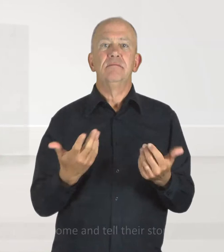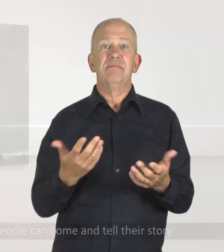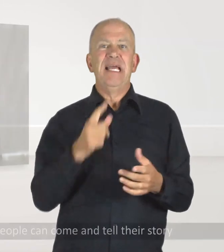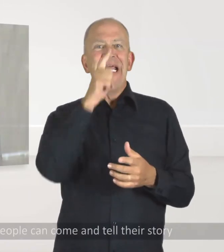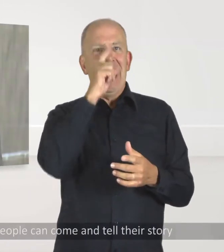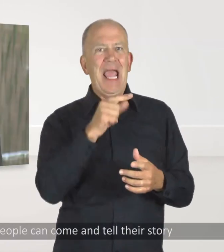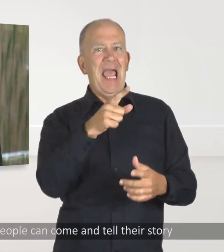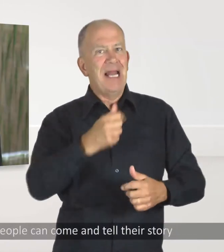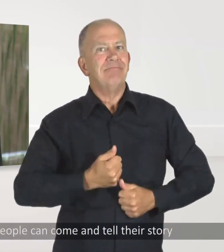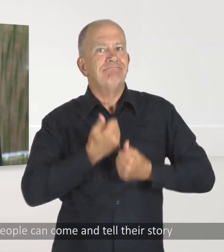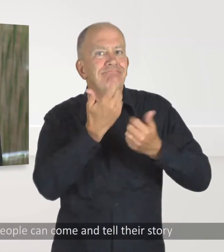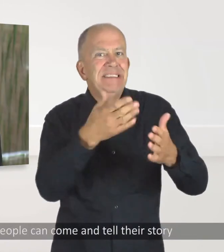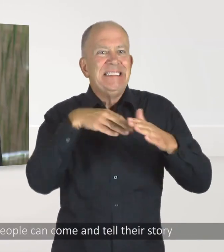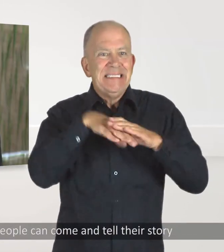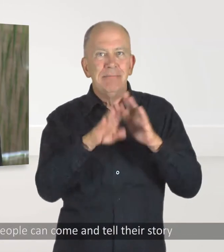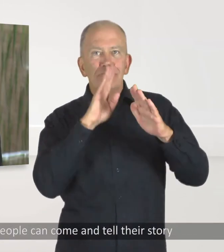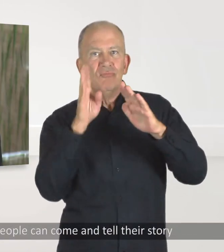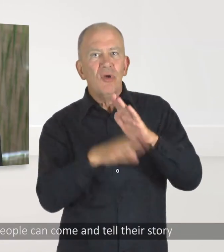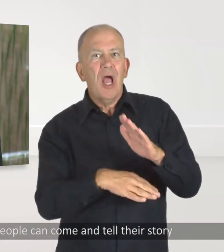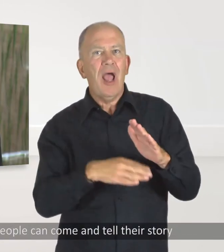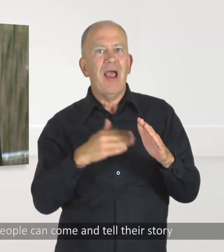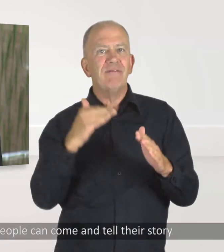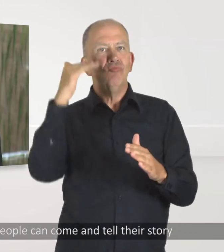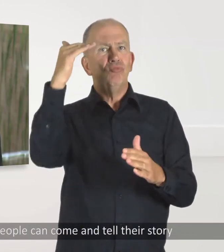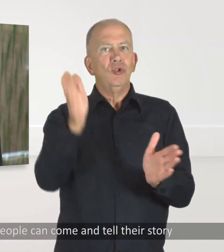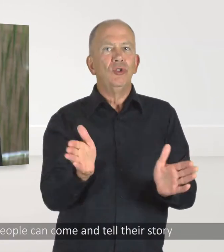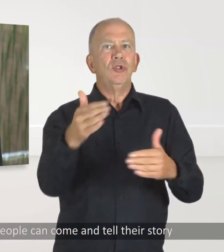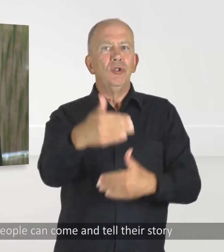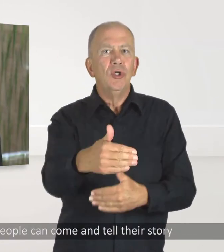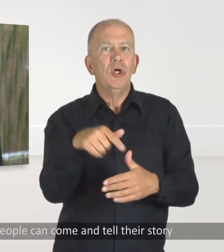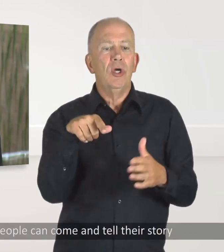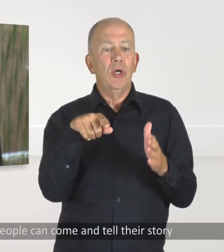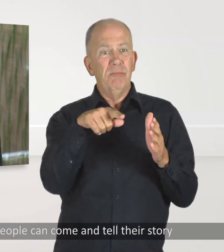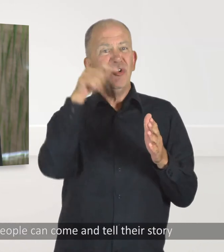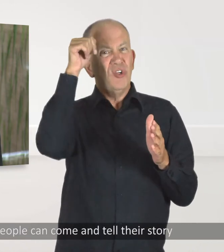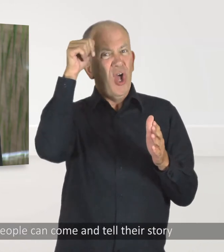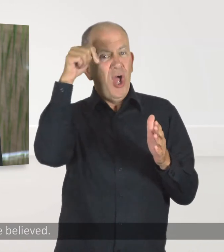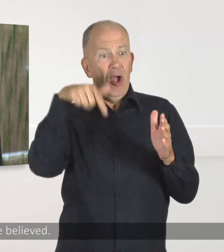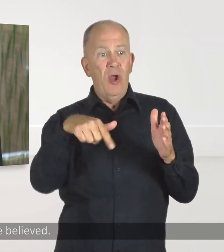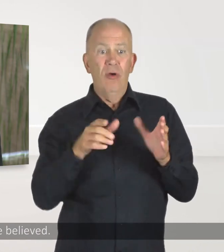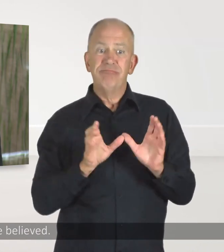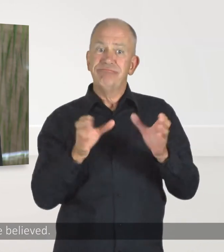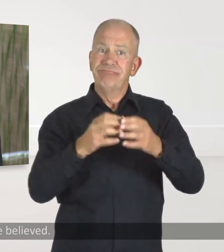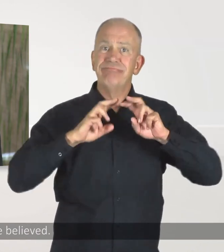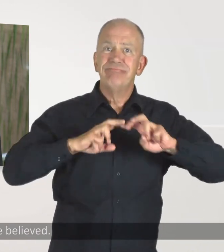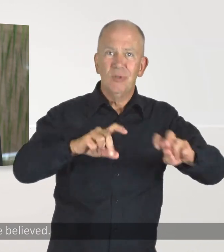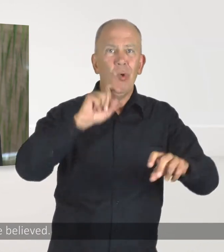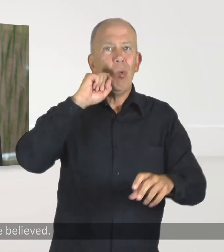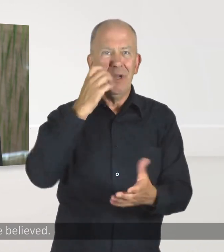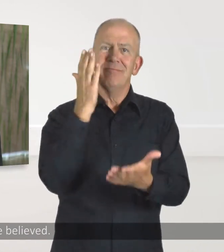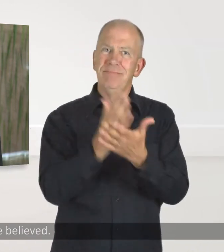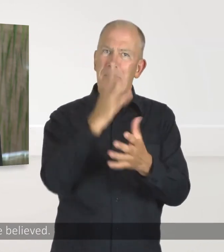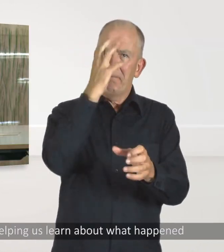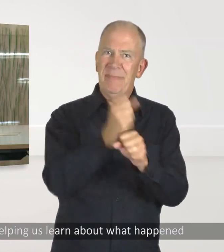We've created a place where people can come and tell their story and be believed.